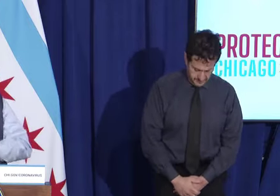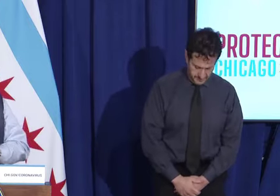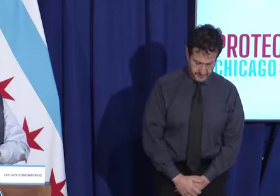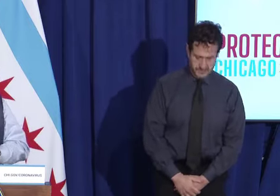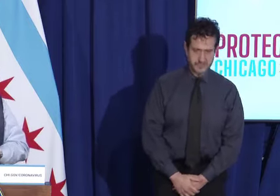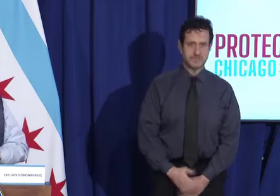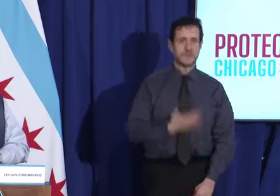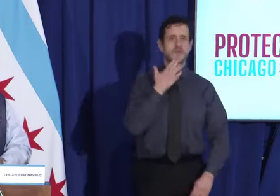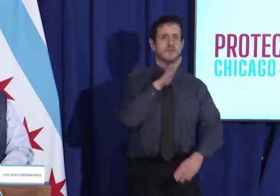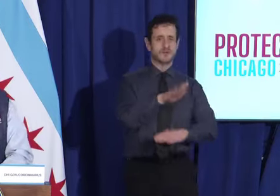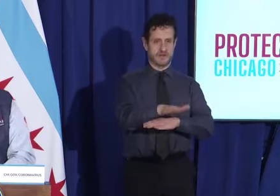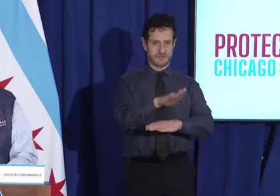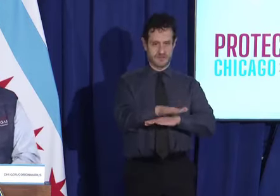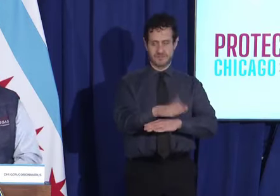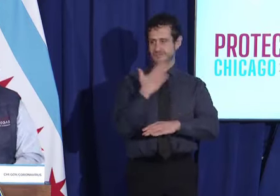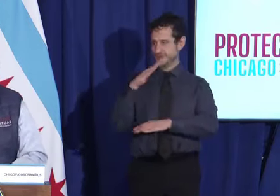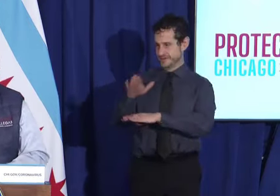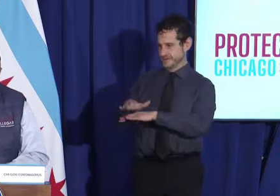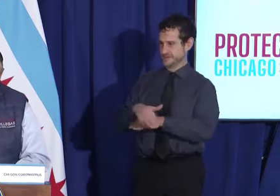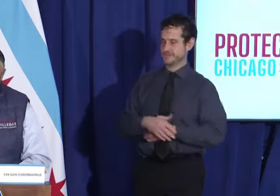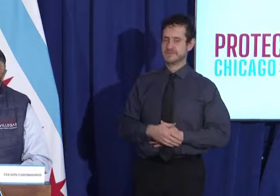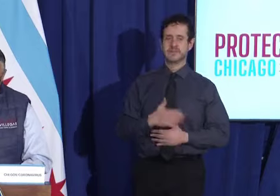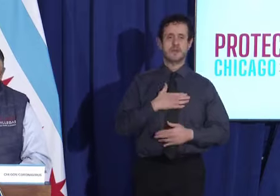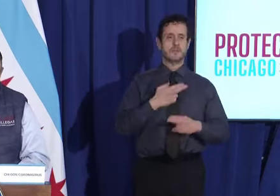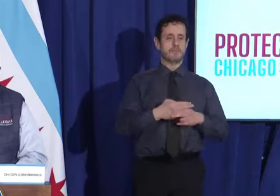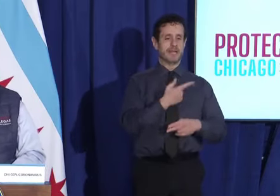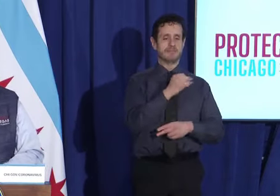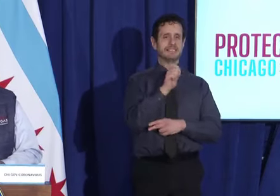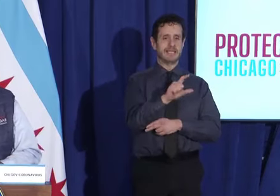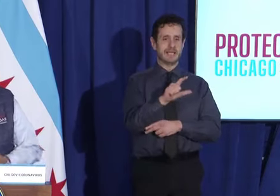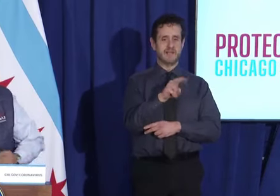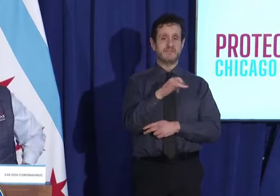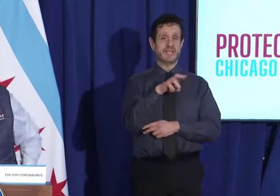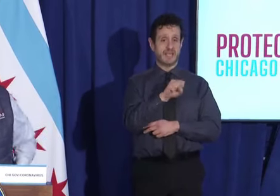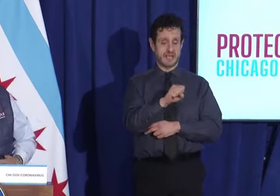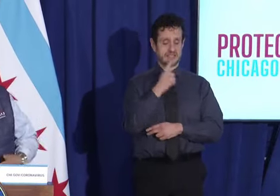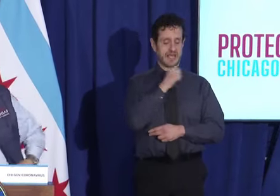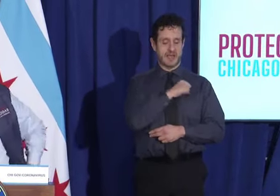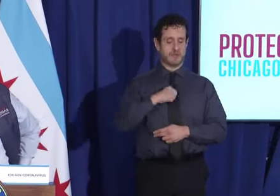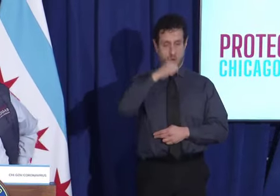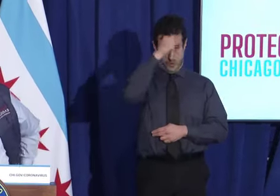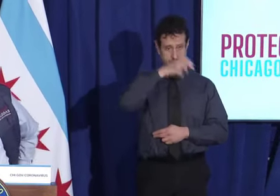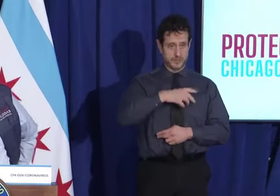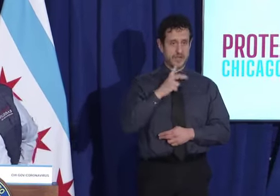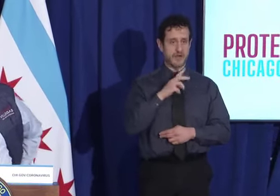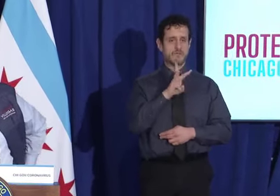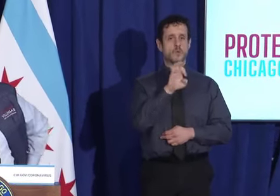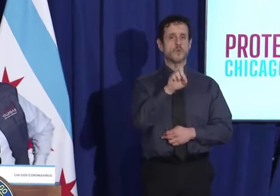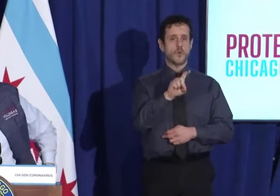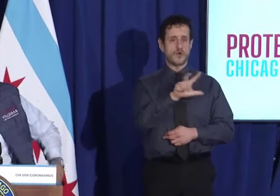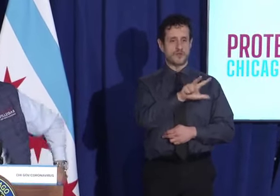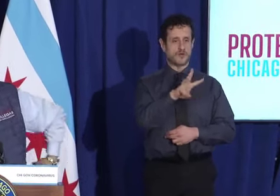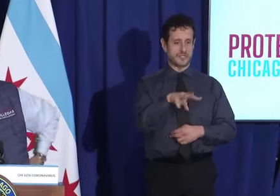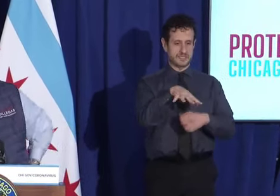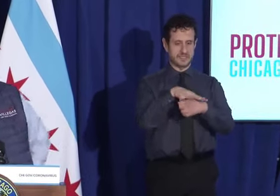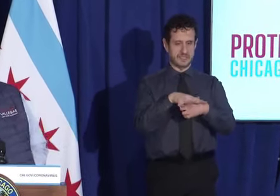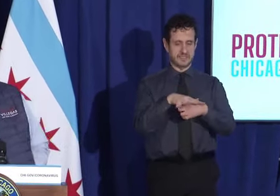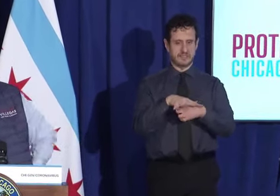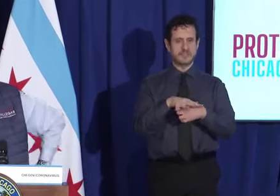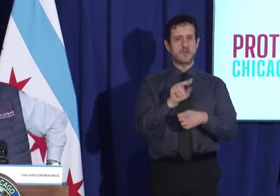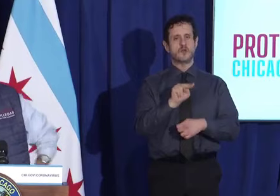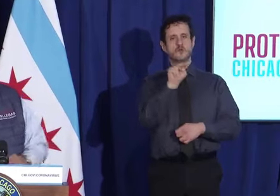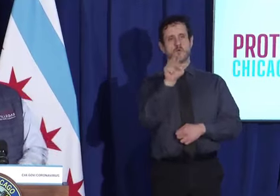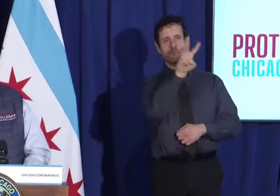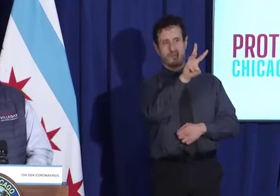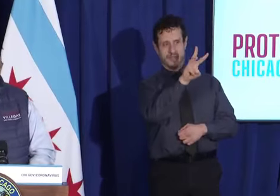Good afternoon. Good afternoon. My name is Gilbert Villegas and I'm the Alderman of the 36th Ward, which is located in the city's northwest